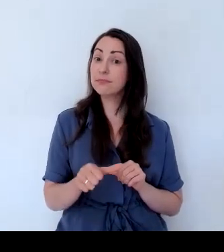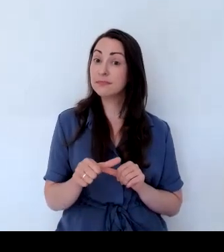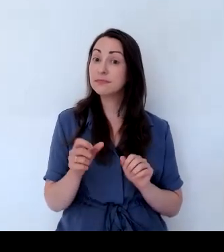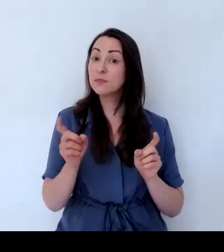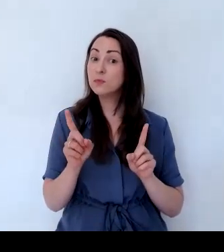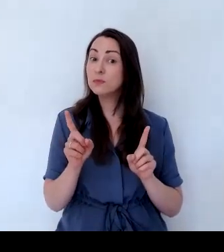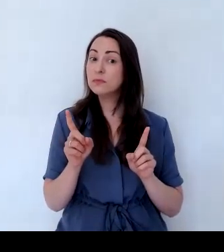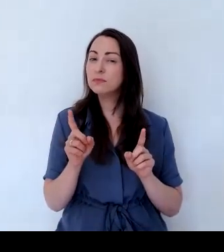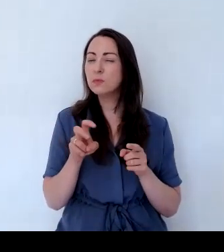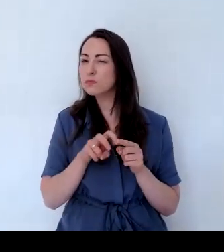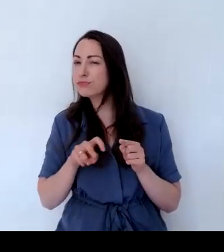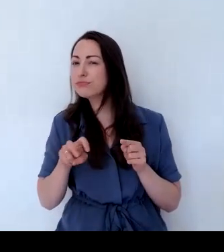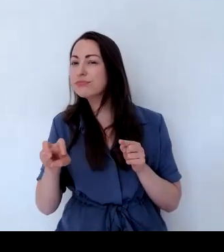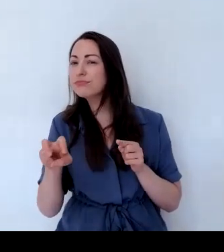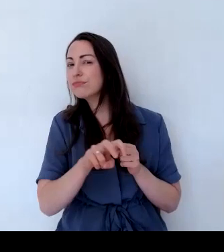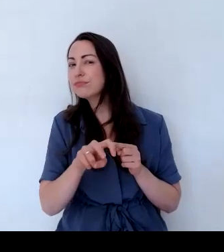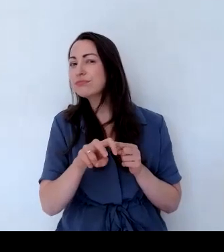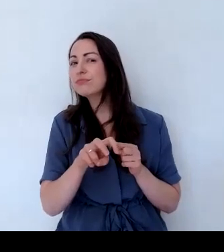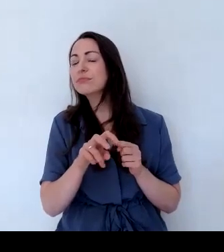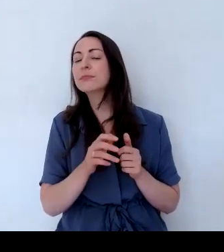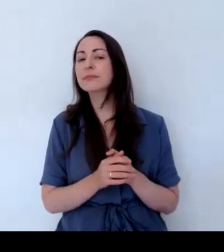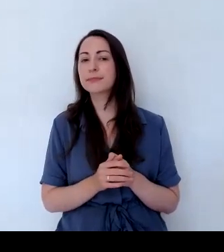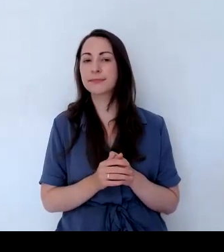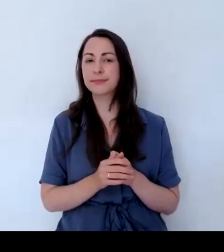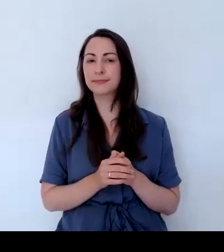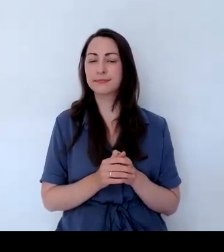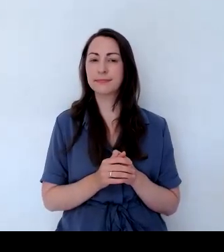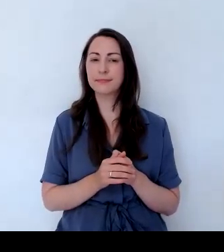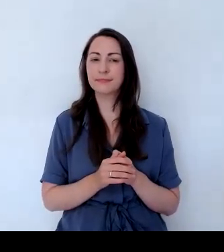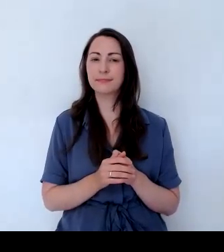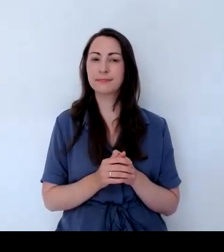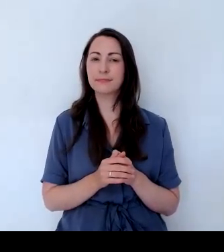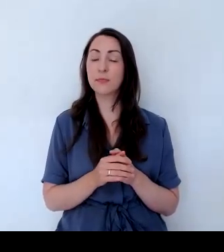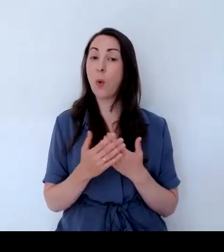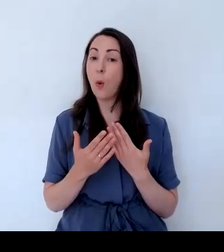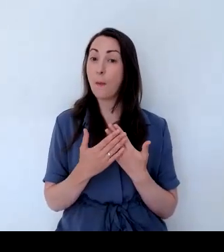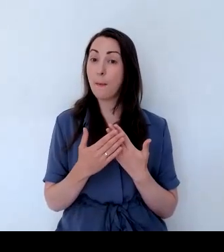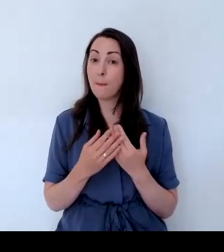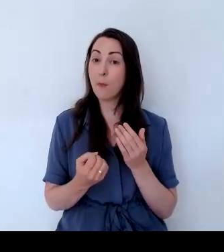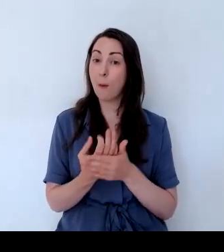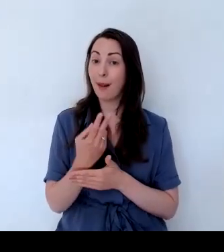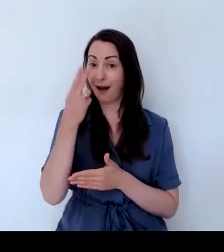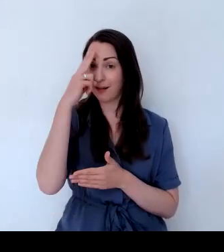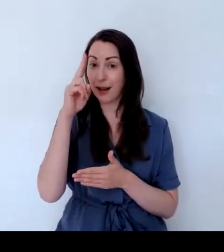some of the other London pride that we have in the event.